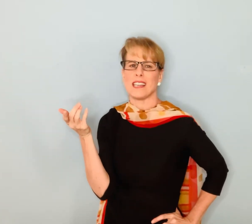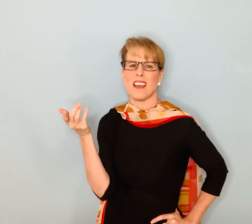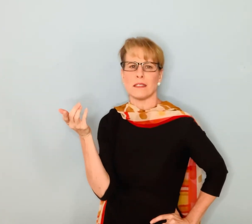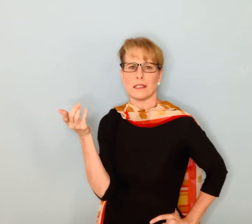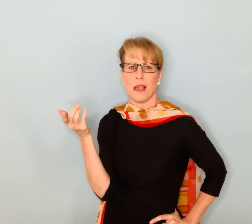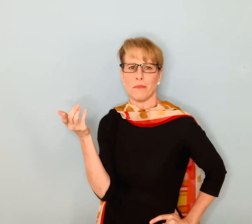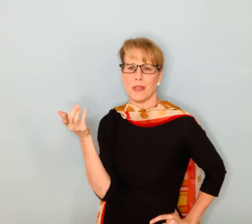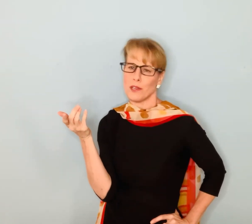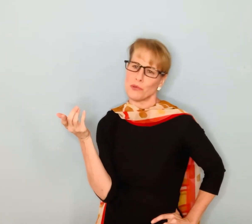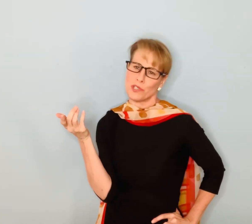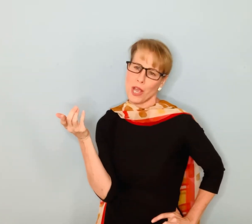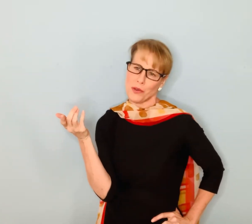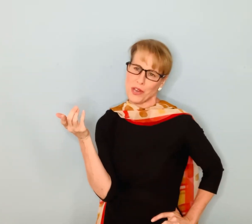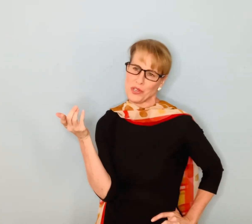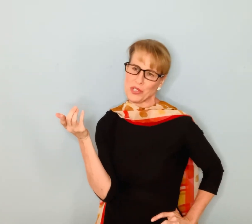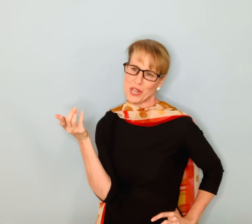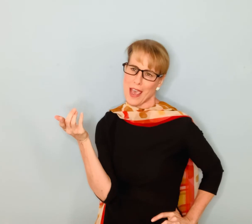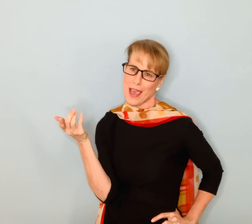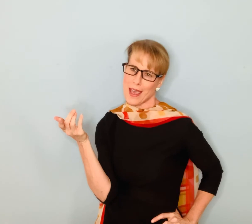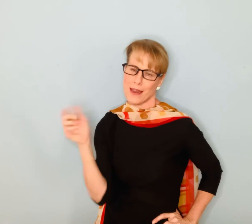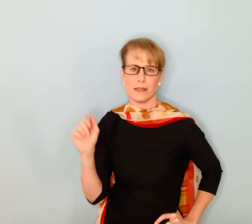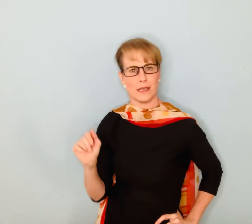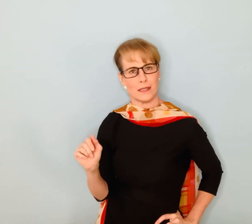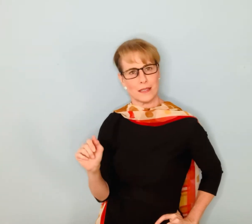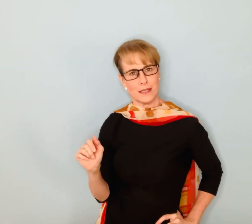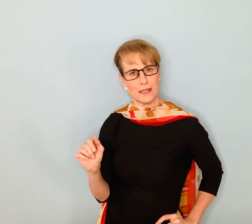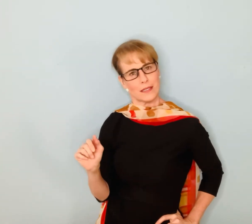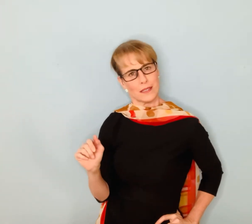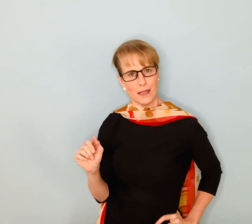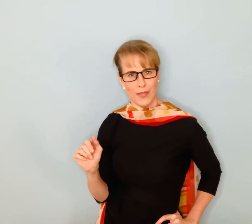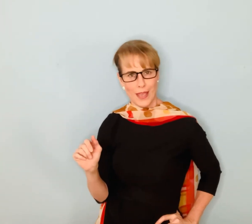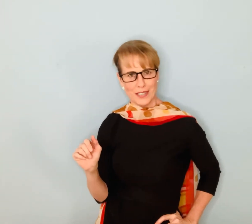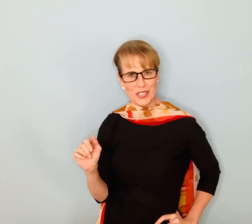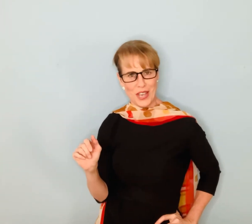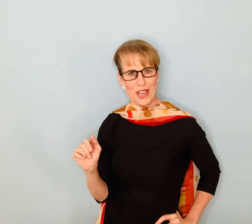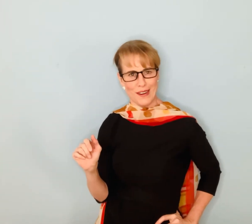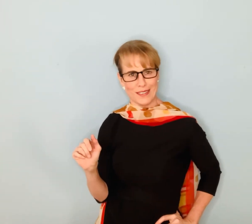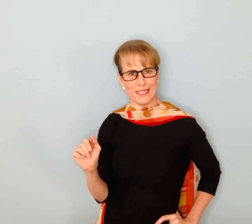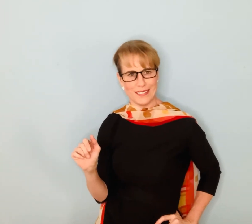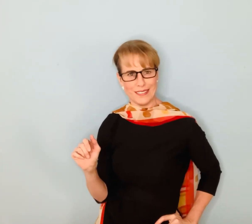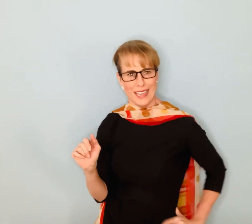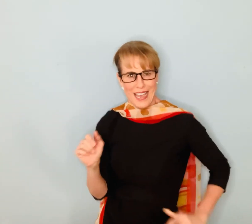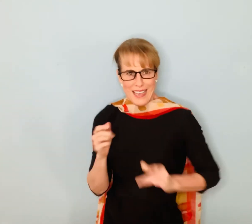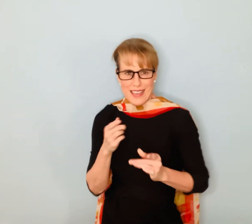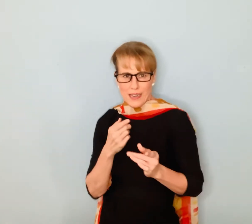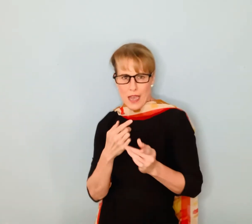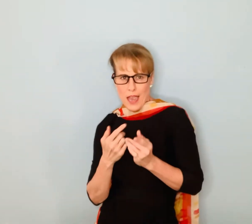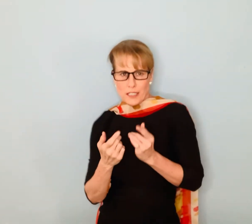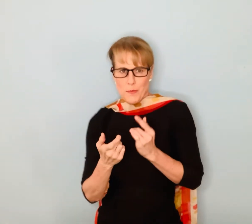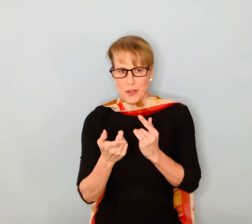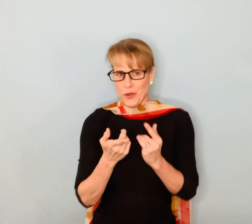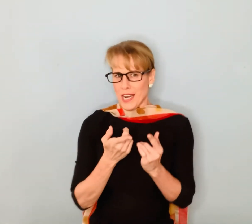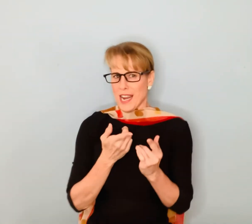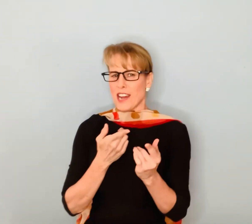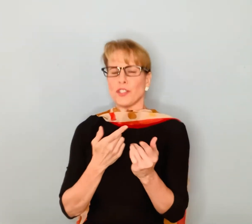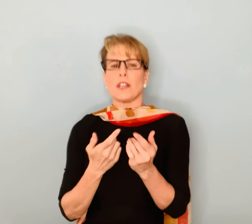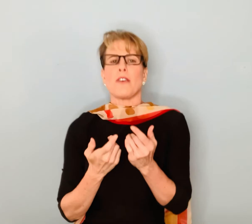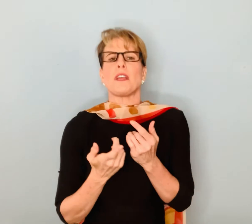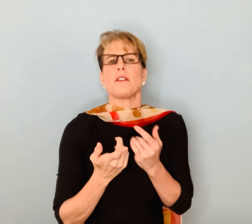and something you don't understand, that's us. The cosmic creation of inner